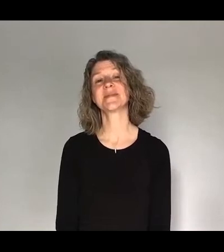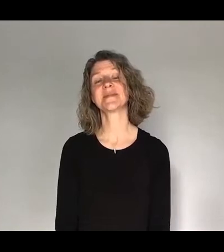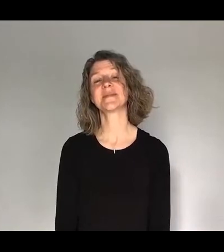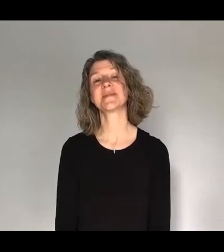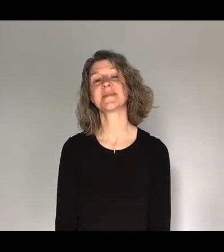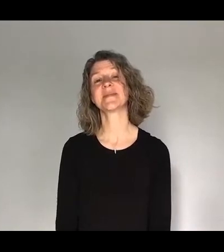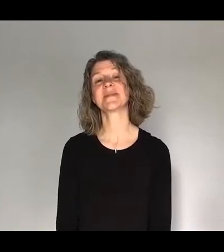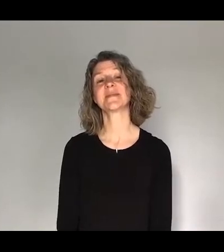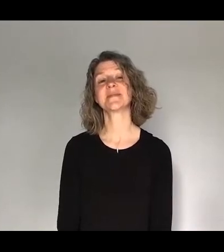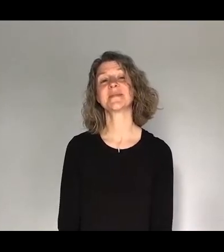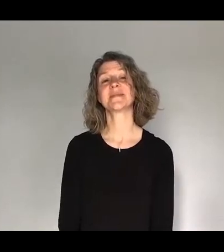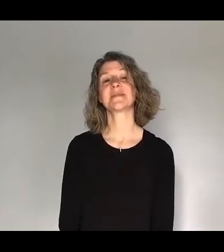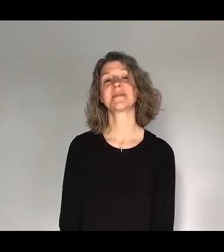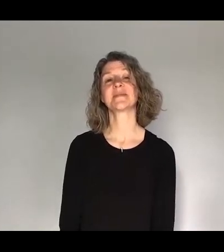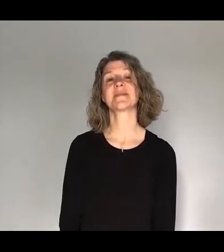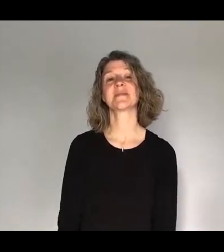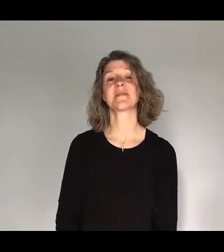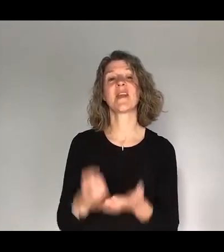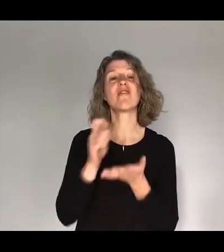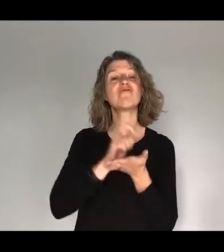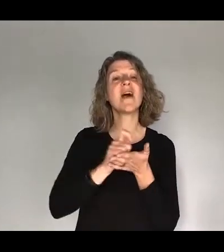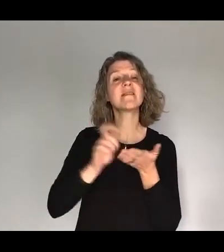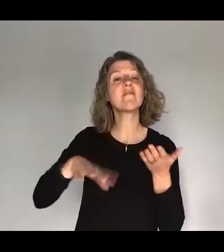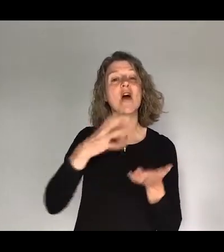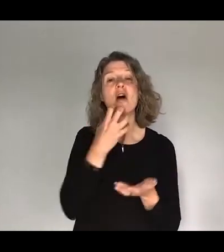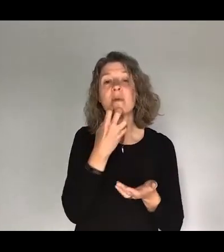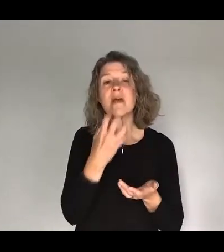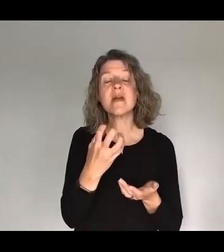The writer to the Hebrews, quoting the Old Testament, says,